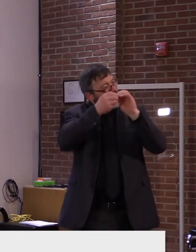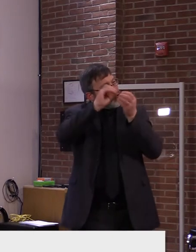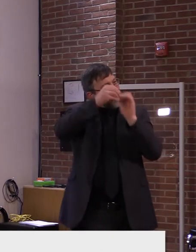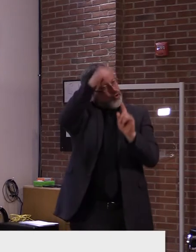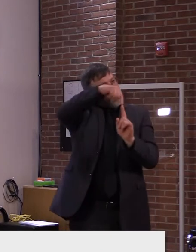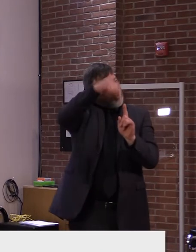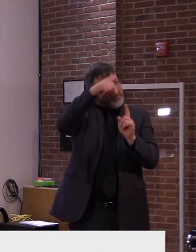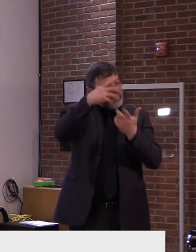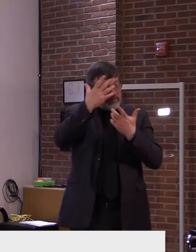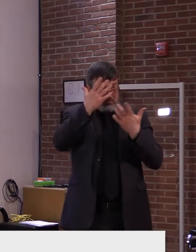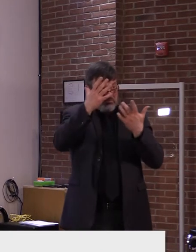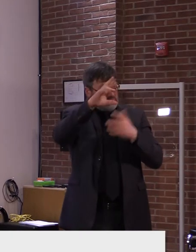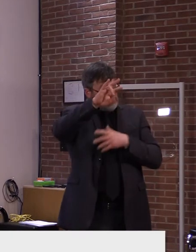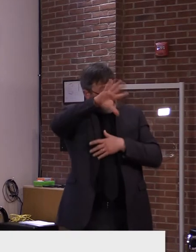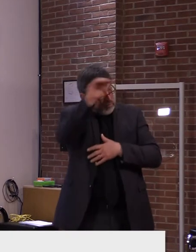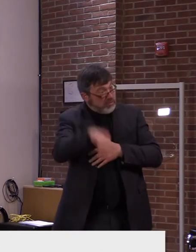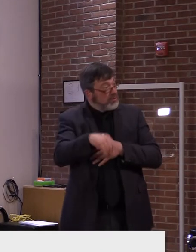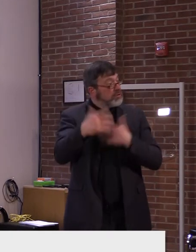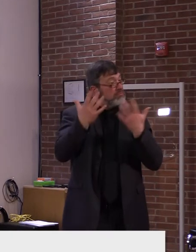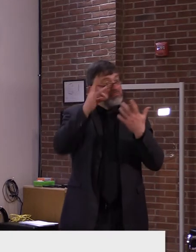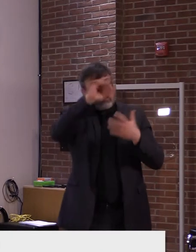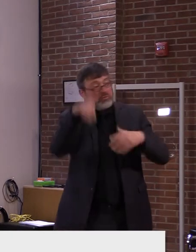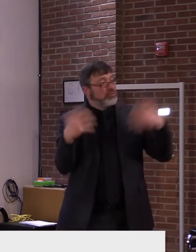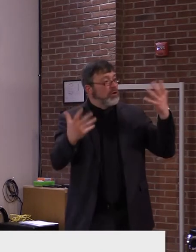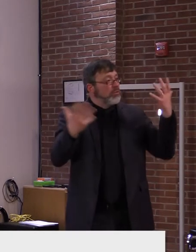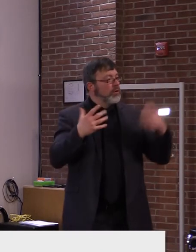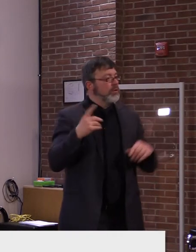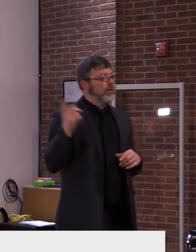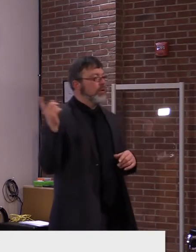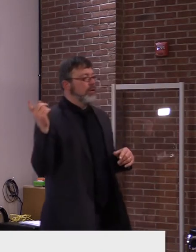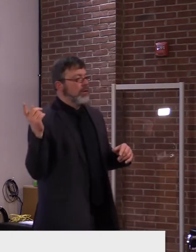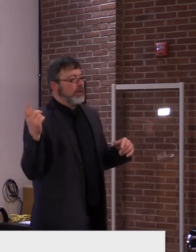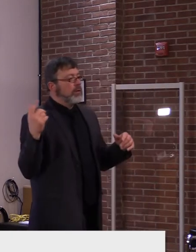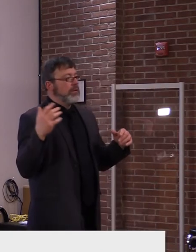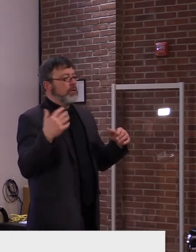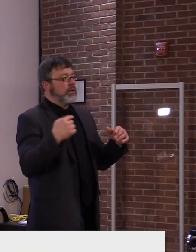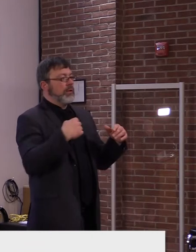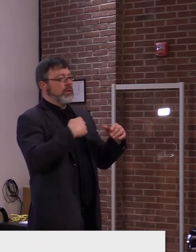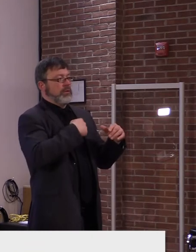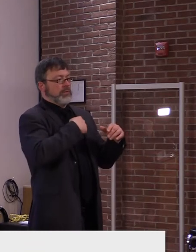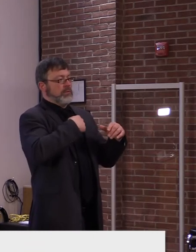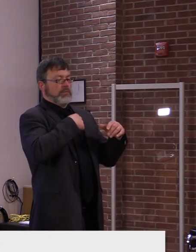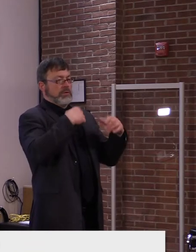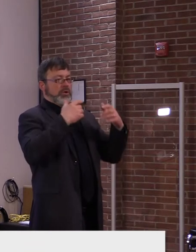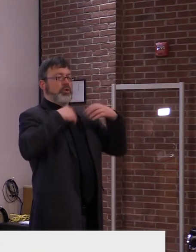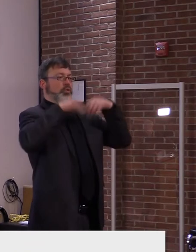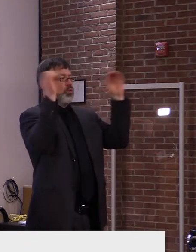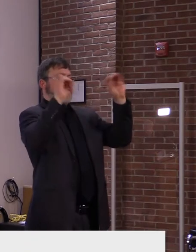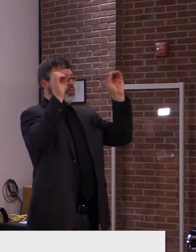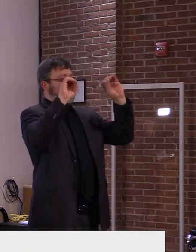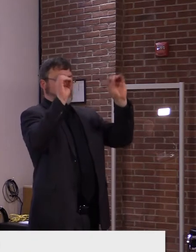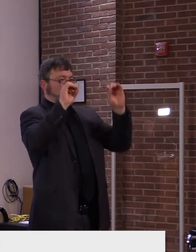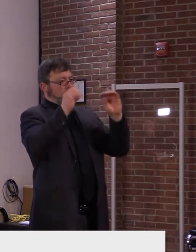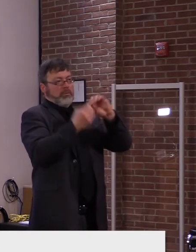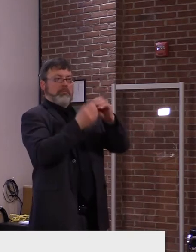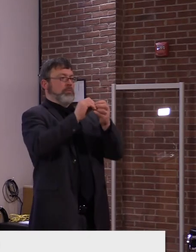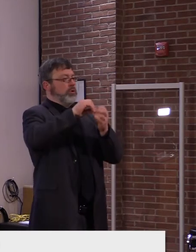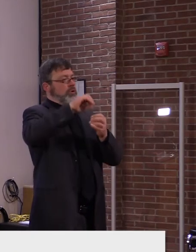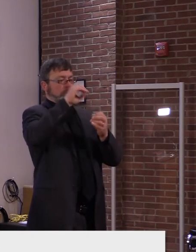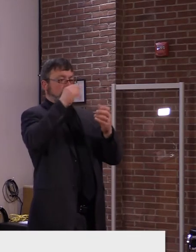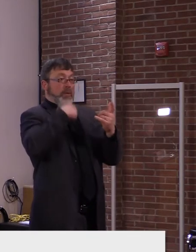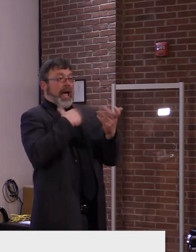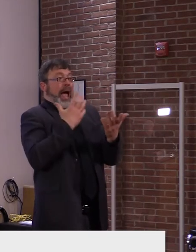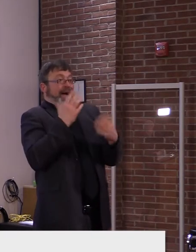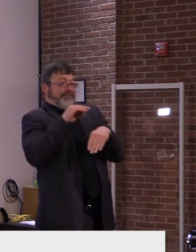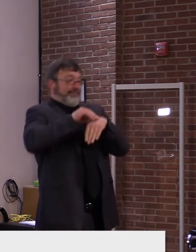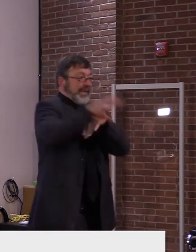No, we recommend that you be vaccinated. We're not, we're, we're not putting any criteria on that. Uh, as I said, three, four, three fourths of the staff